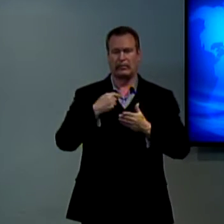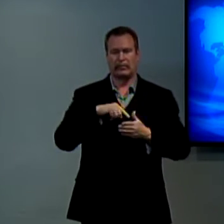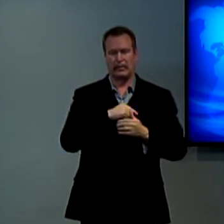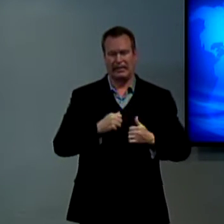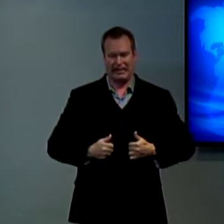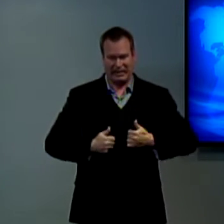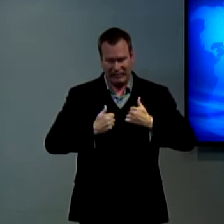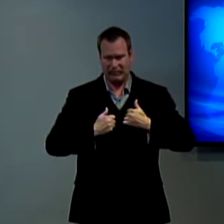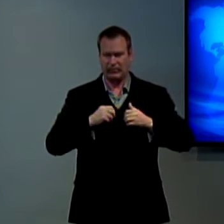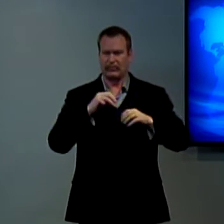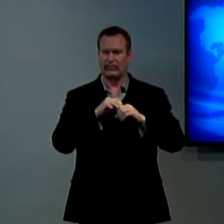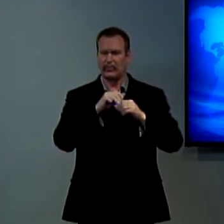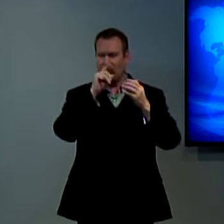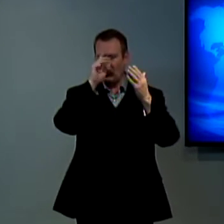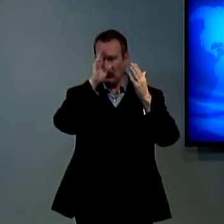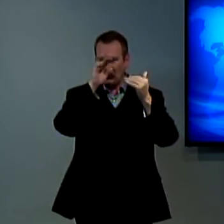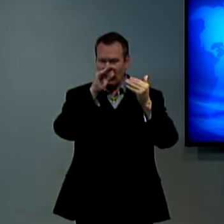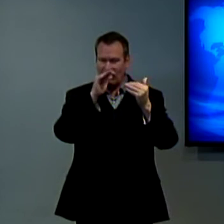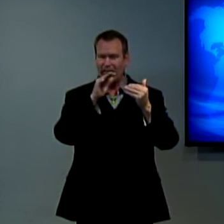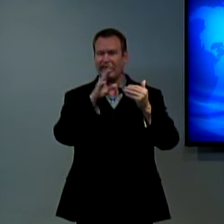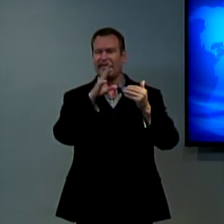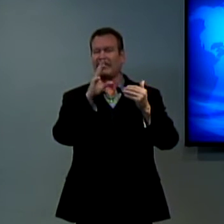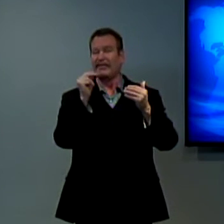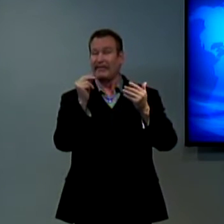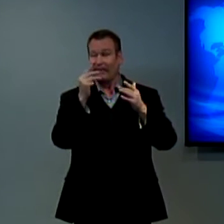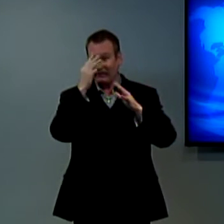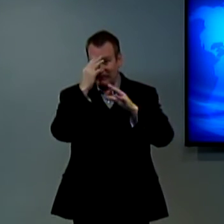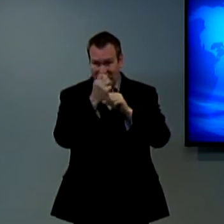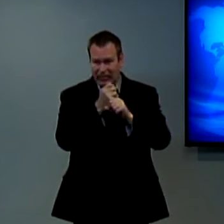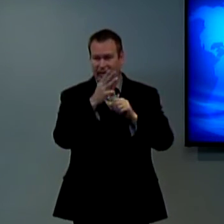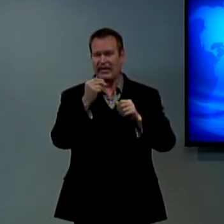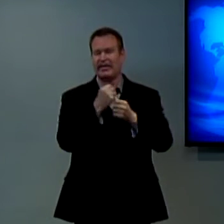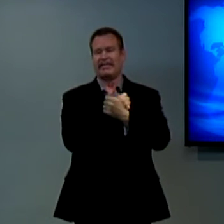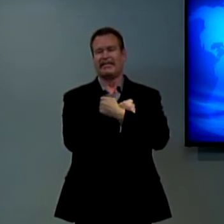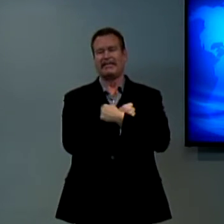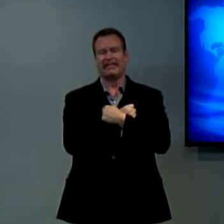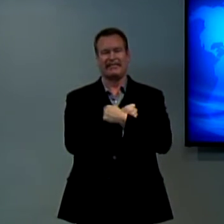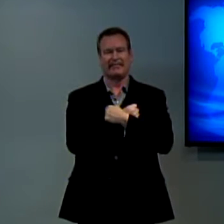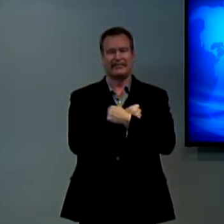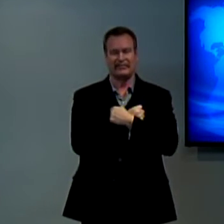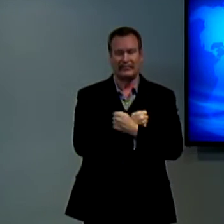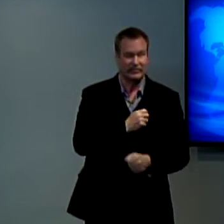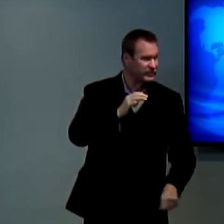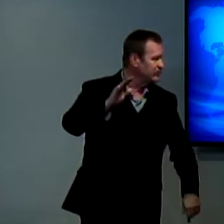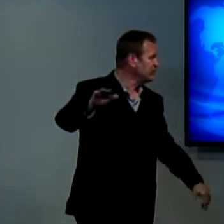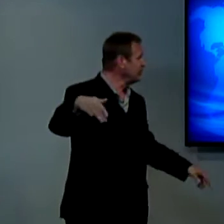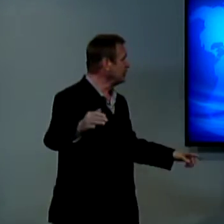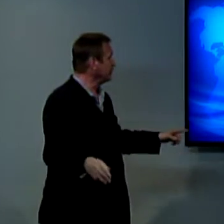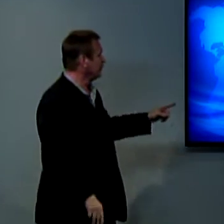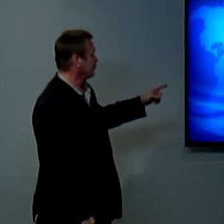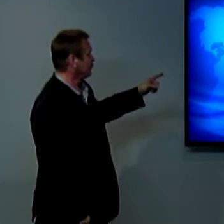to read and it can help us in our lives help to give us hope help us with our faith help us with hope